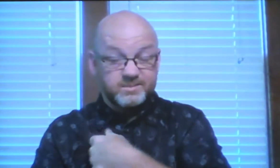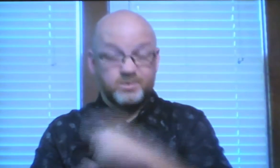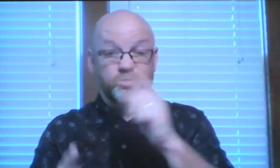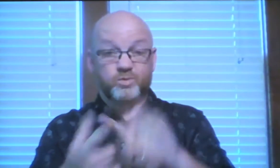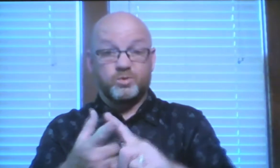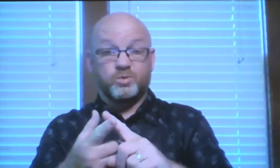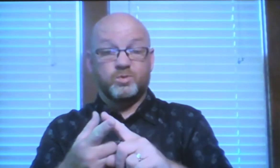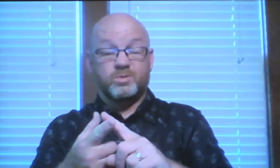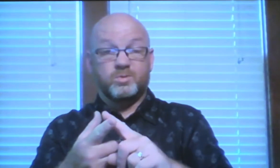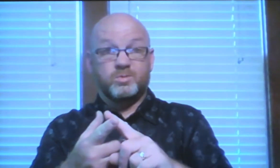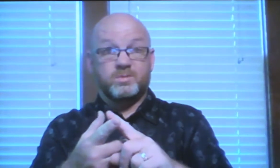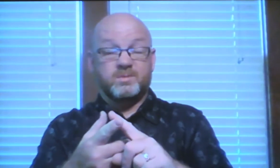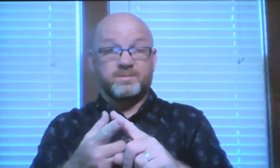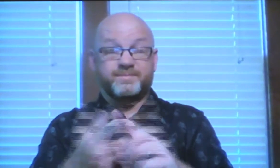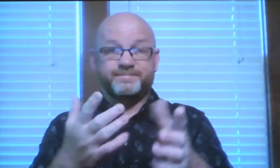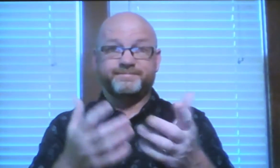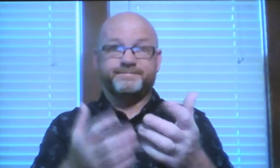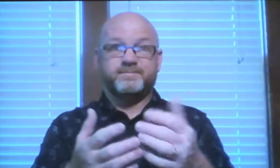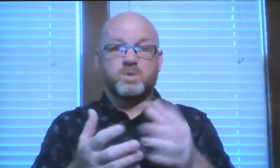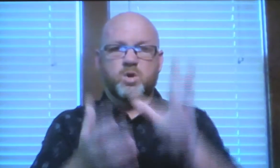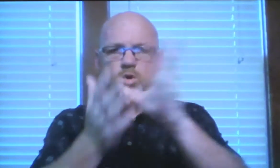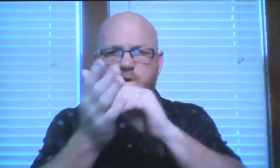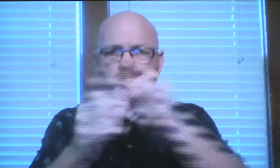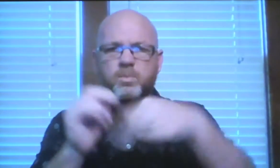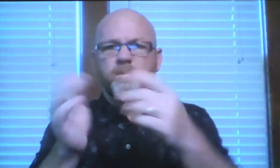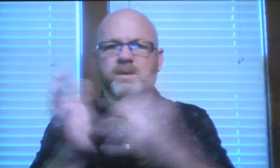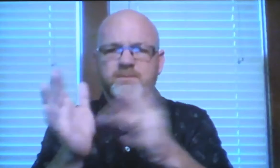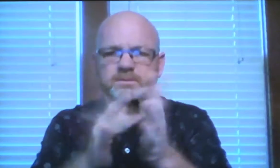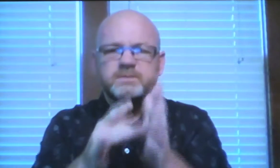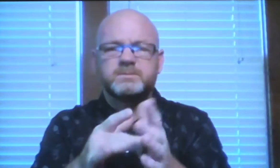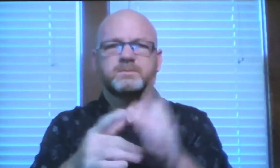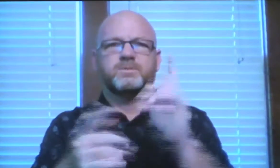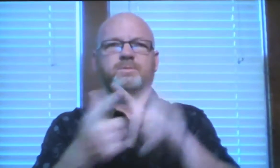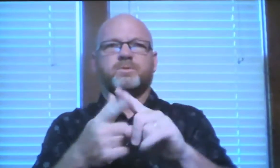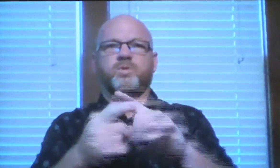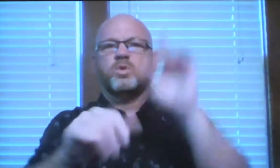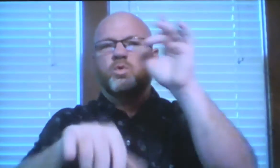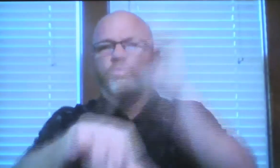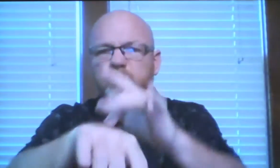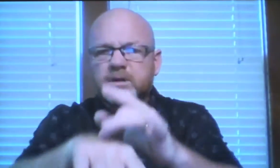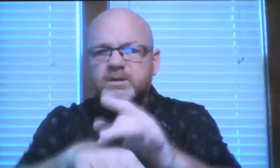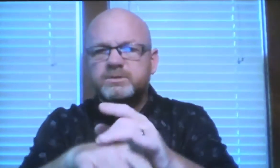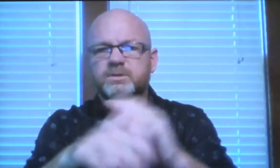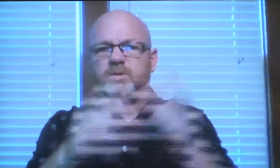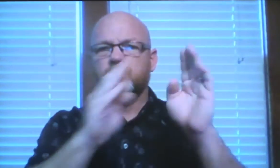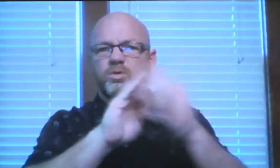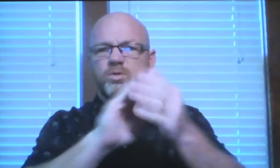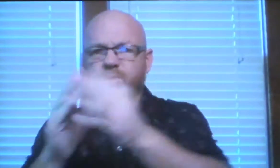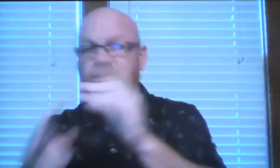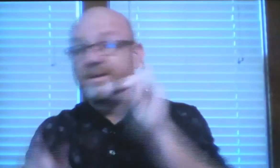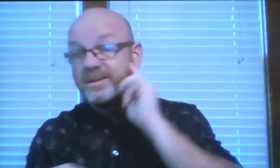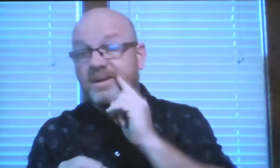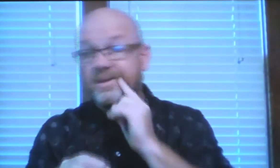not help us as we learn about Christ